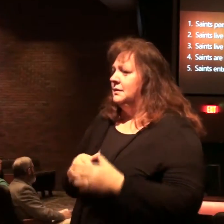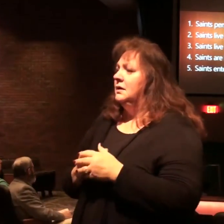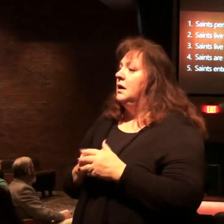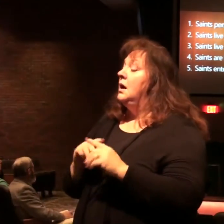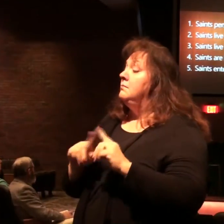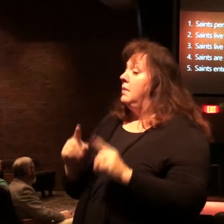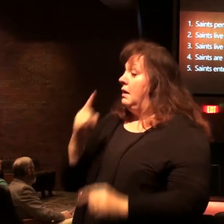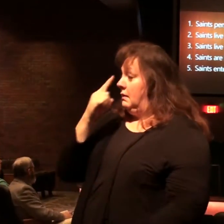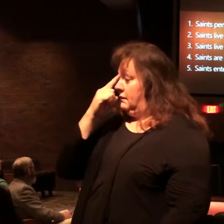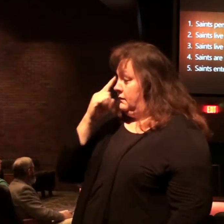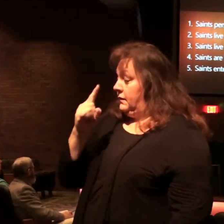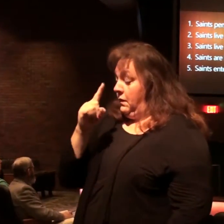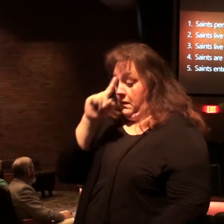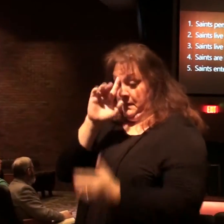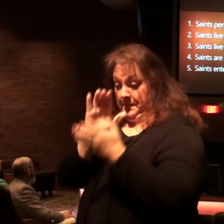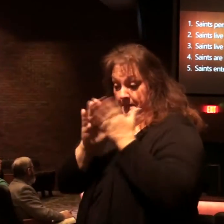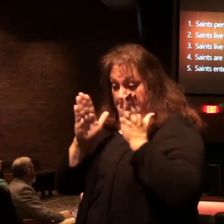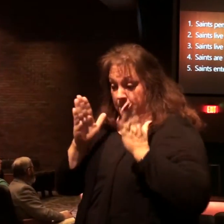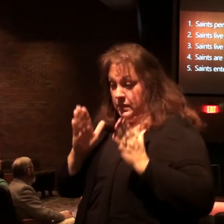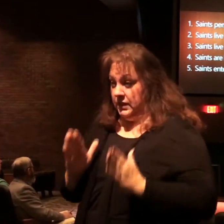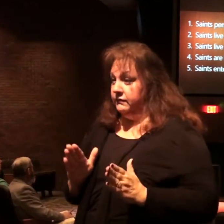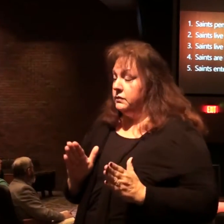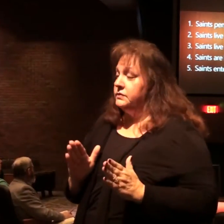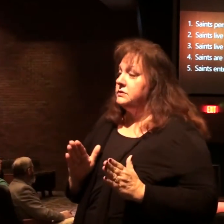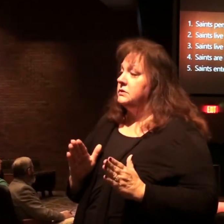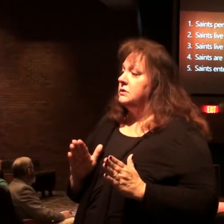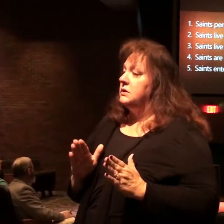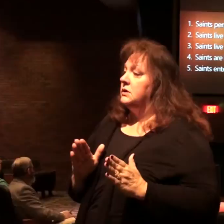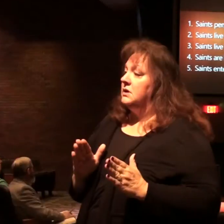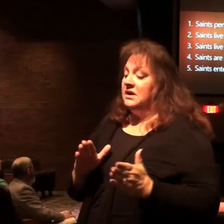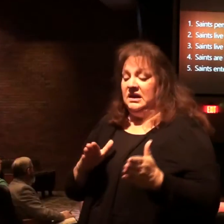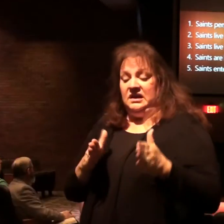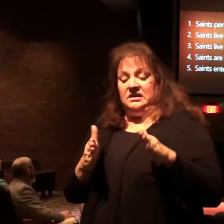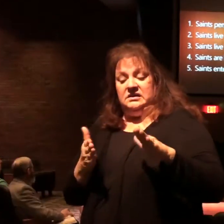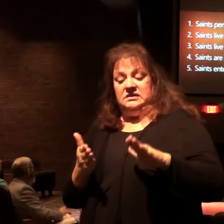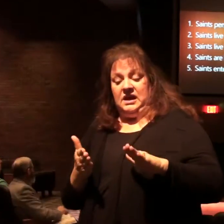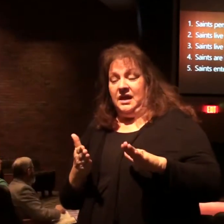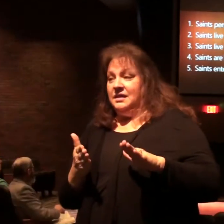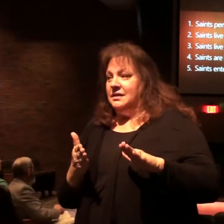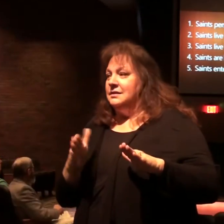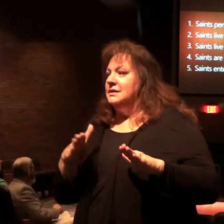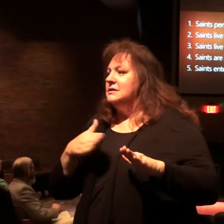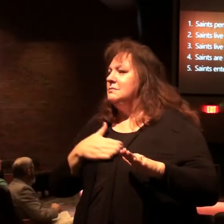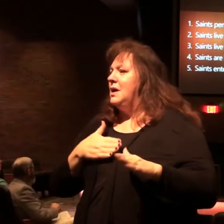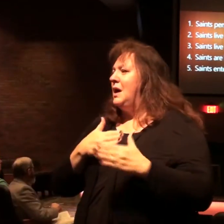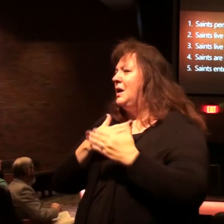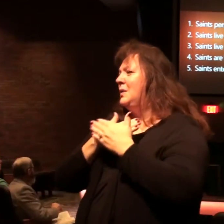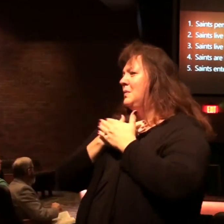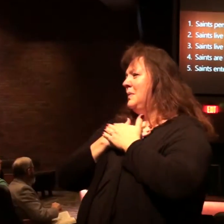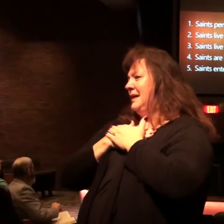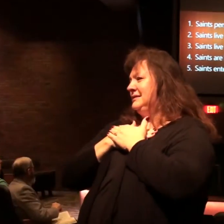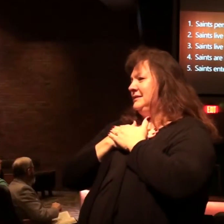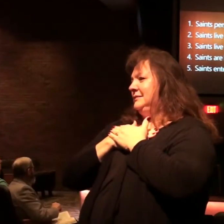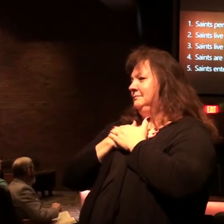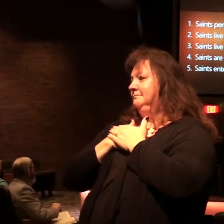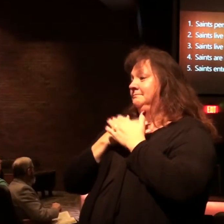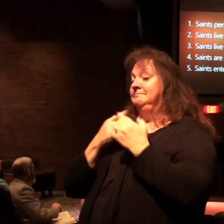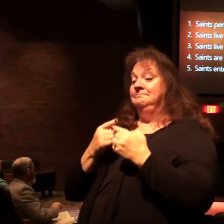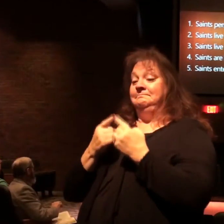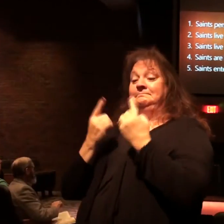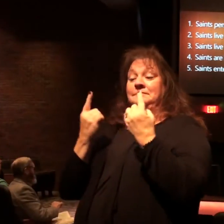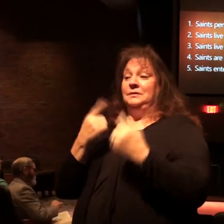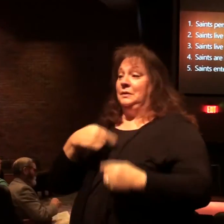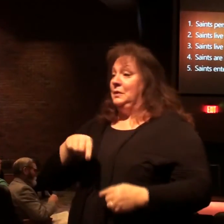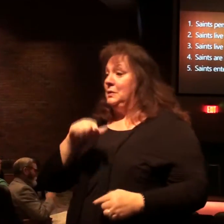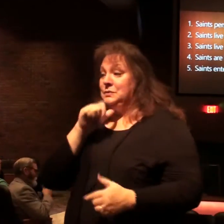But for believers, death is a rest. In contrast to the